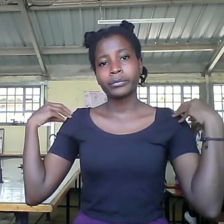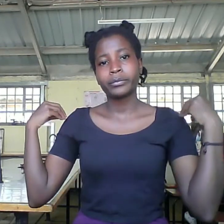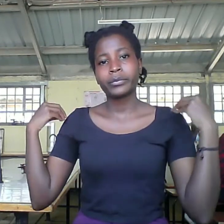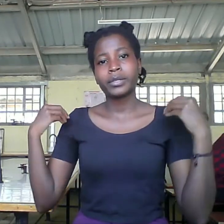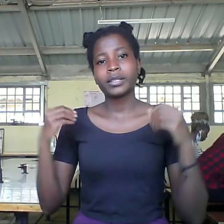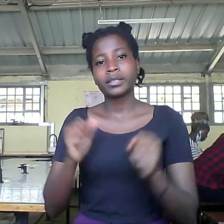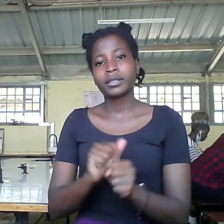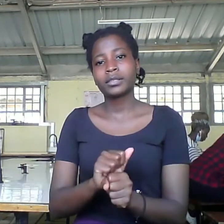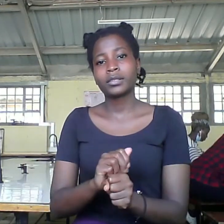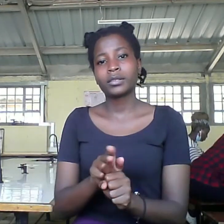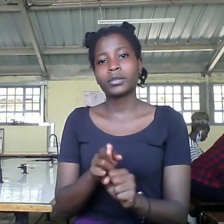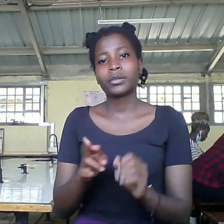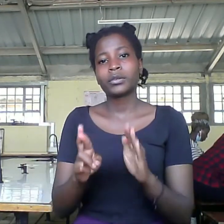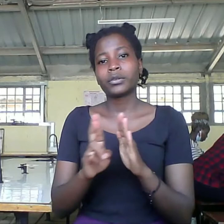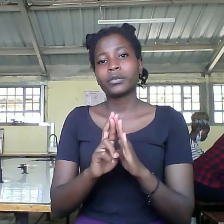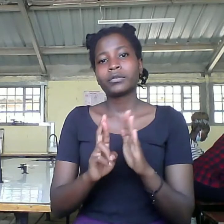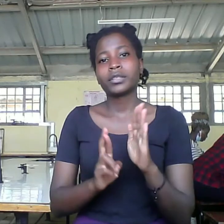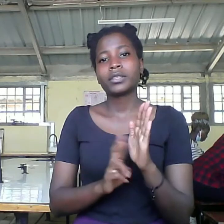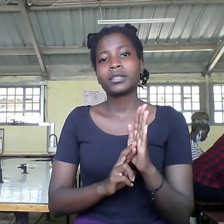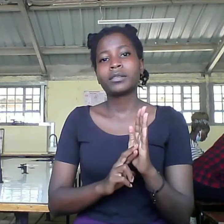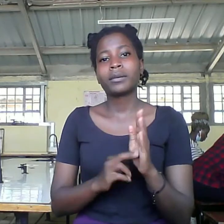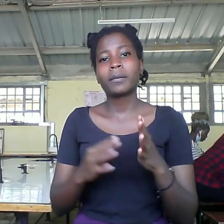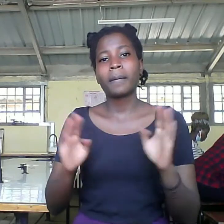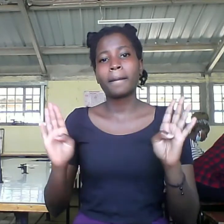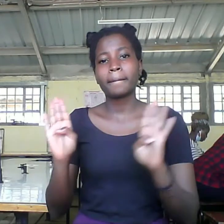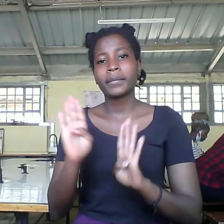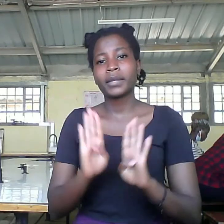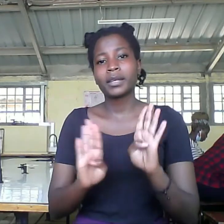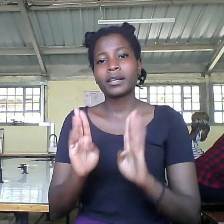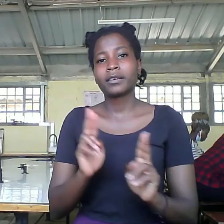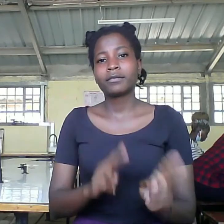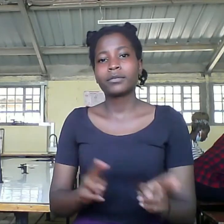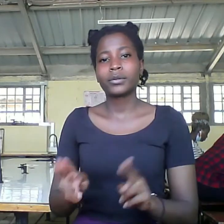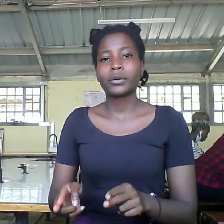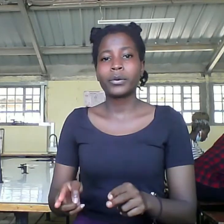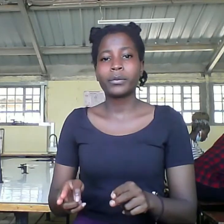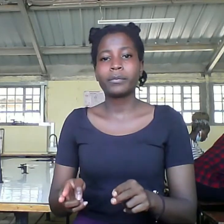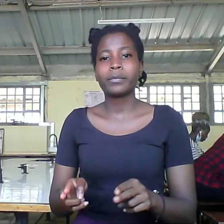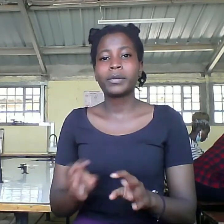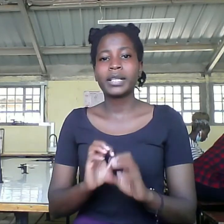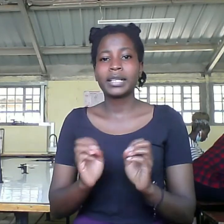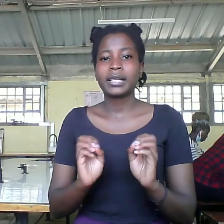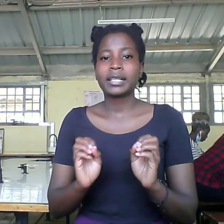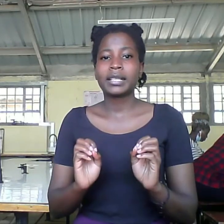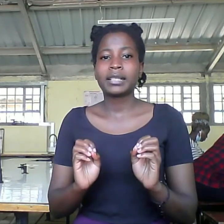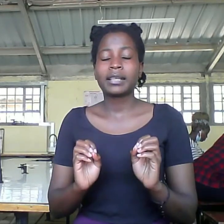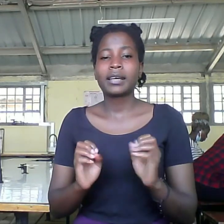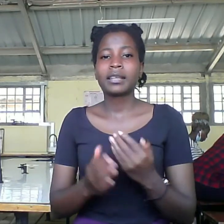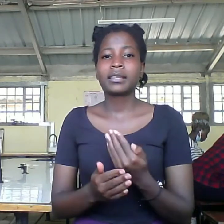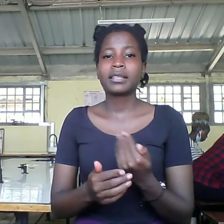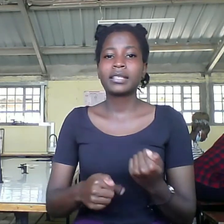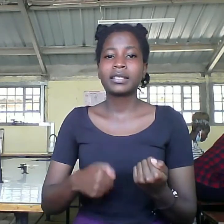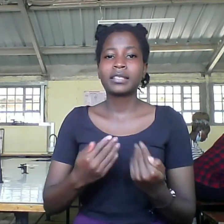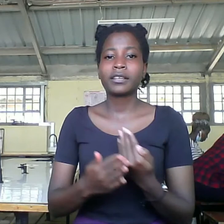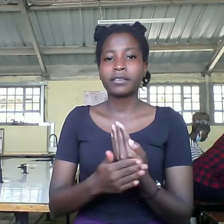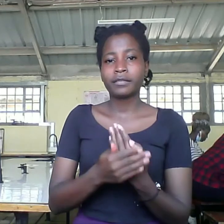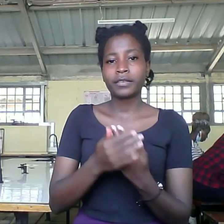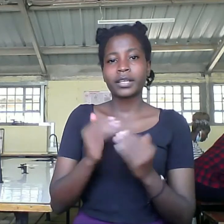disease will treat us abnormally. We should take care of ourselves in order to take care of the people